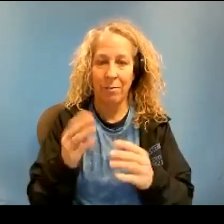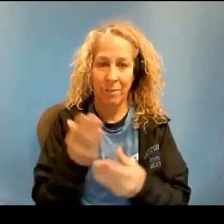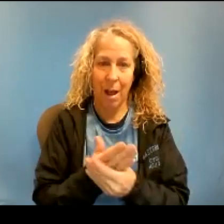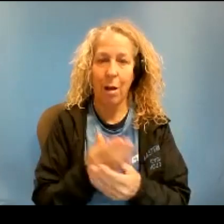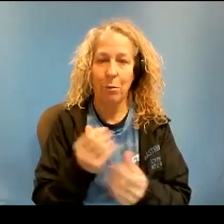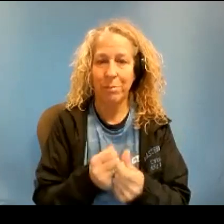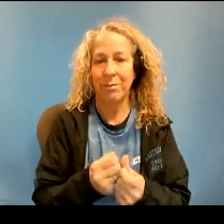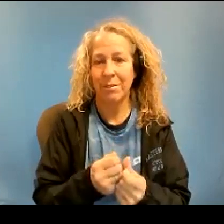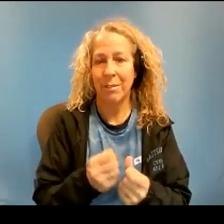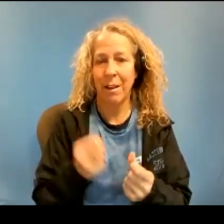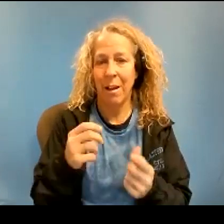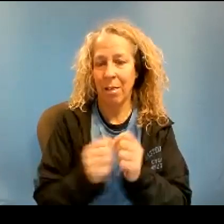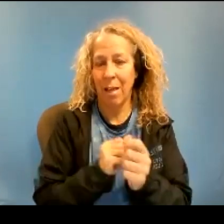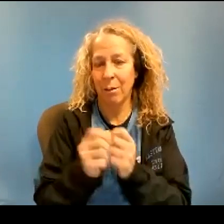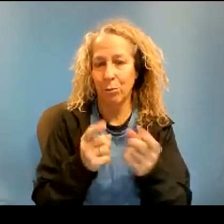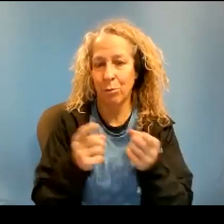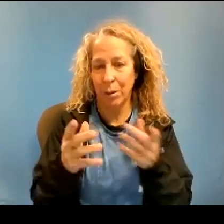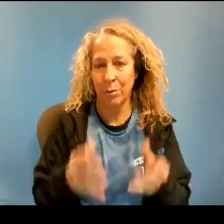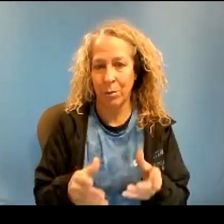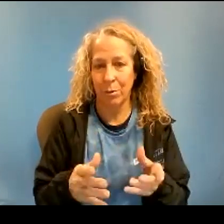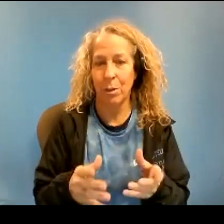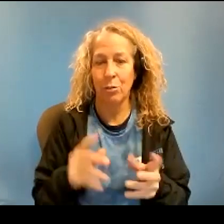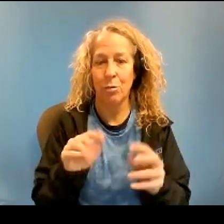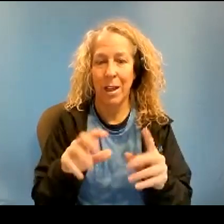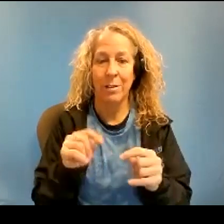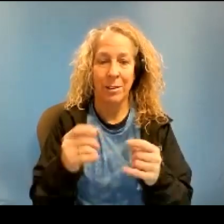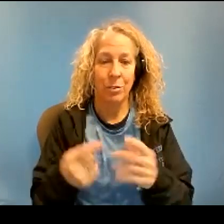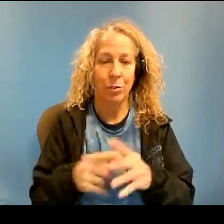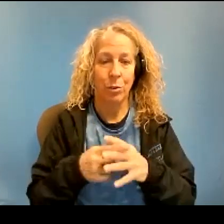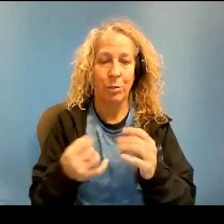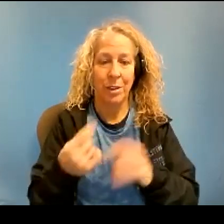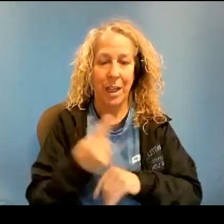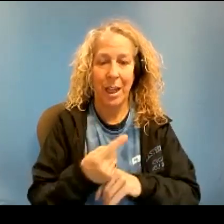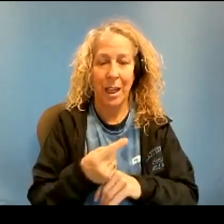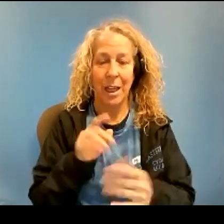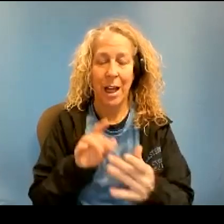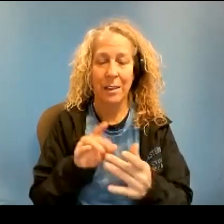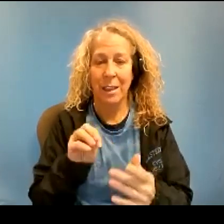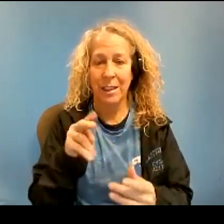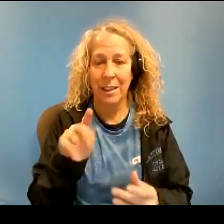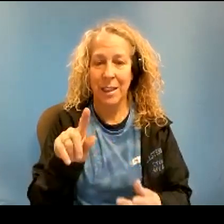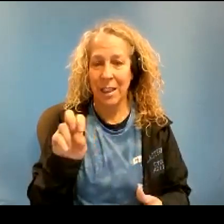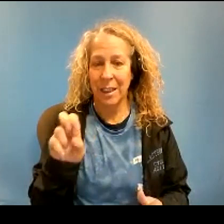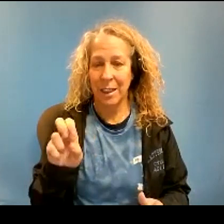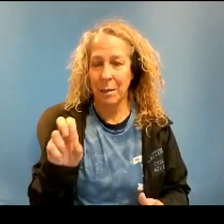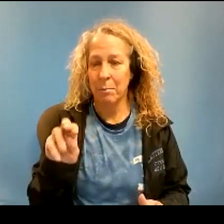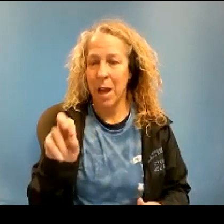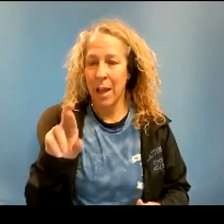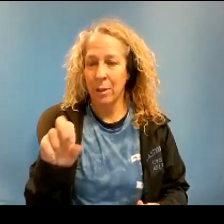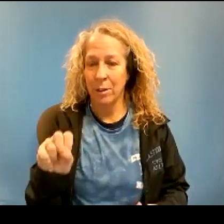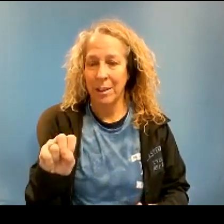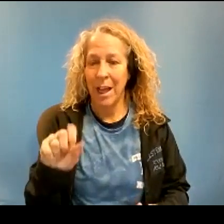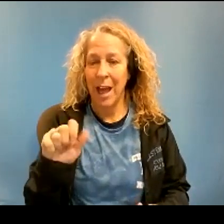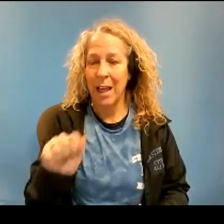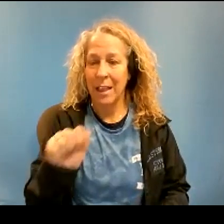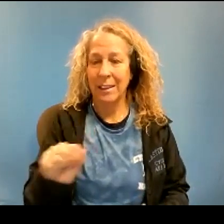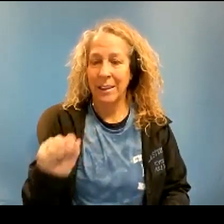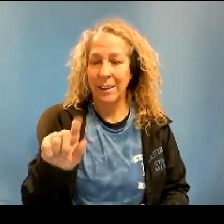start today. Any questions, please contact Lonnie Myers at diamonddust at verizon.net.